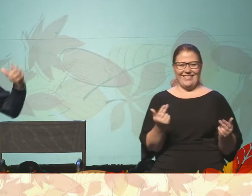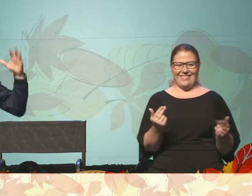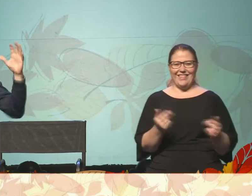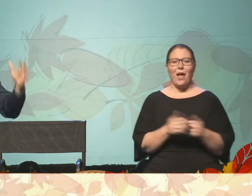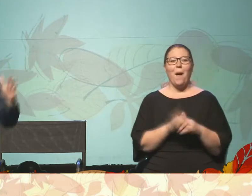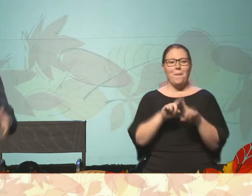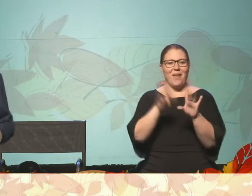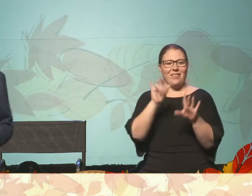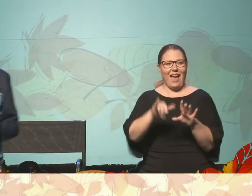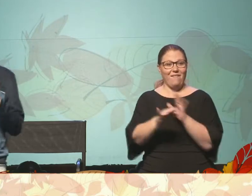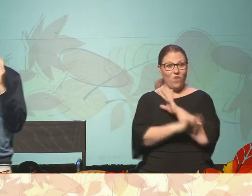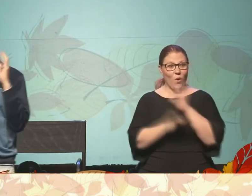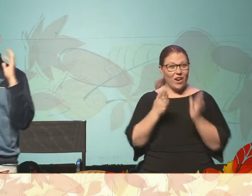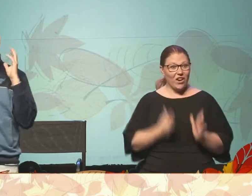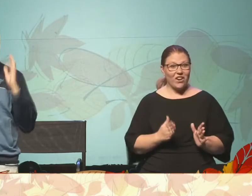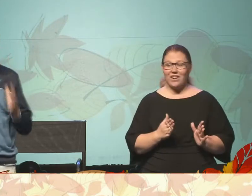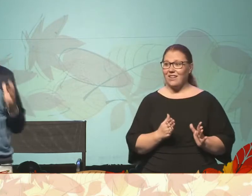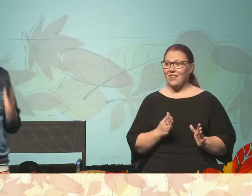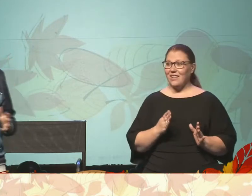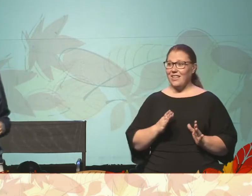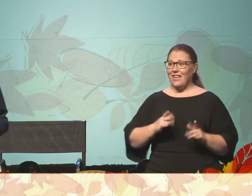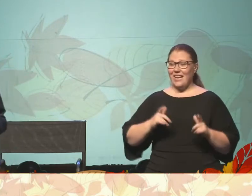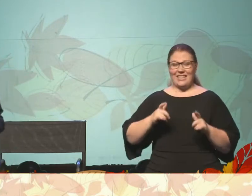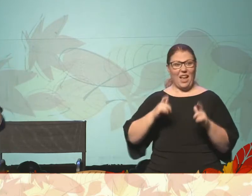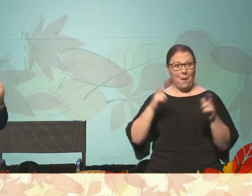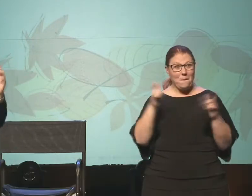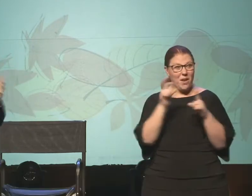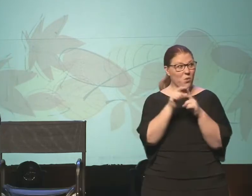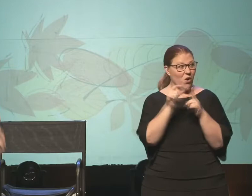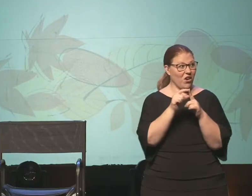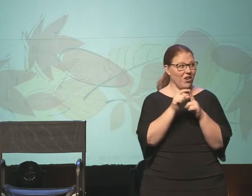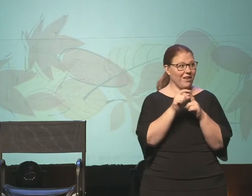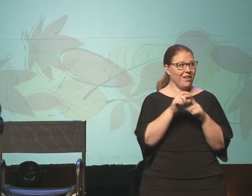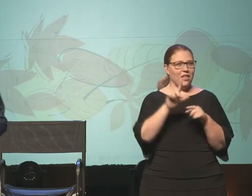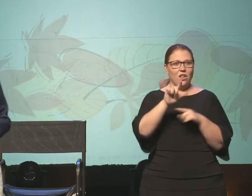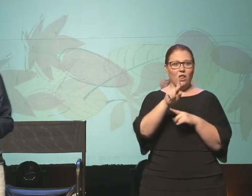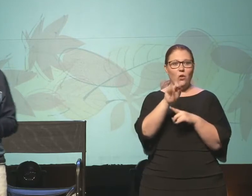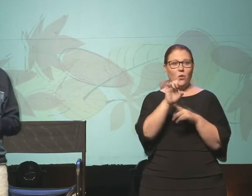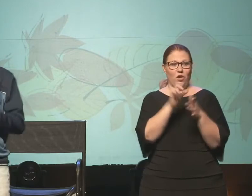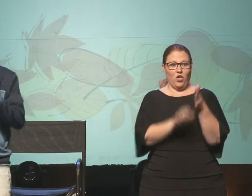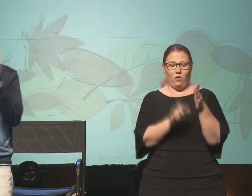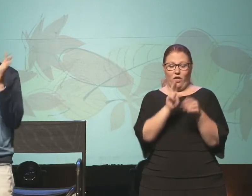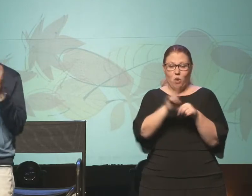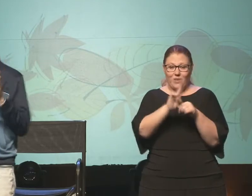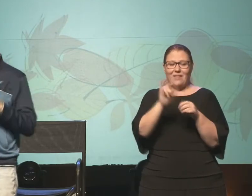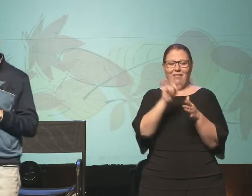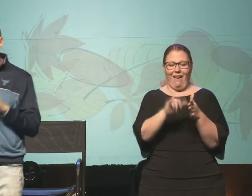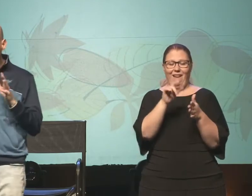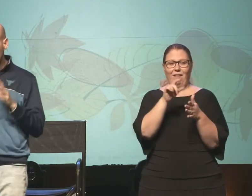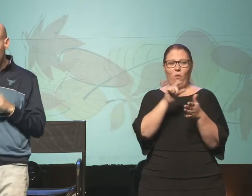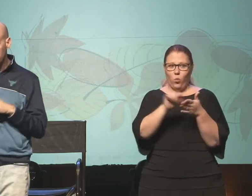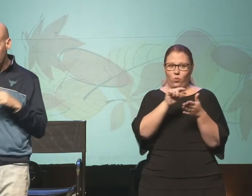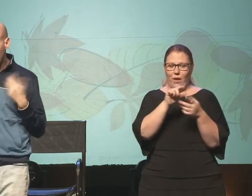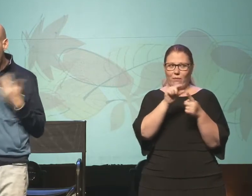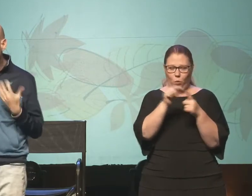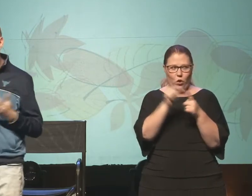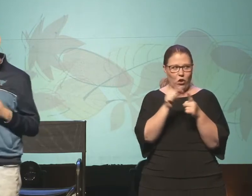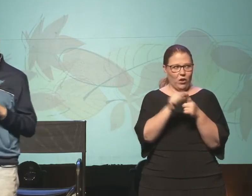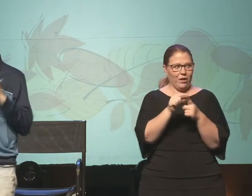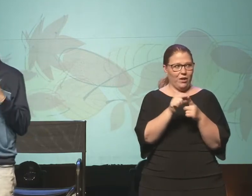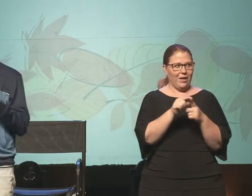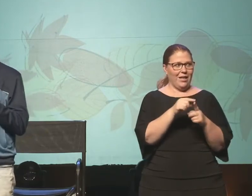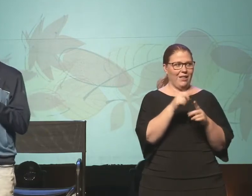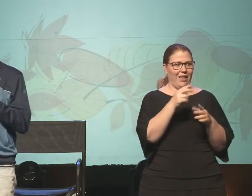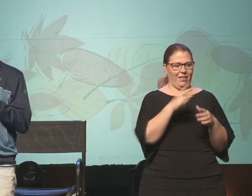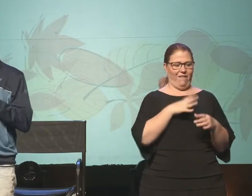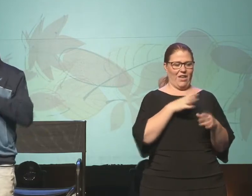But this foreigner, now this foreigner is a huge word. So Luke uses this word, and we have a fancy word for this. It's called a hapox,